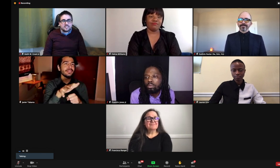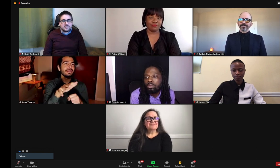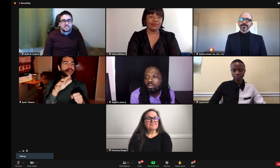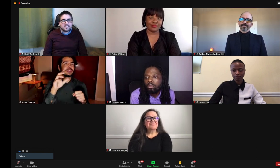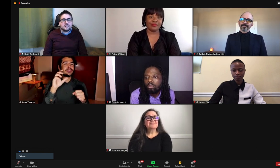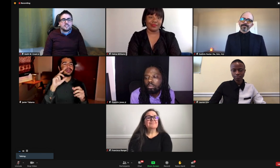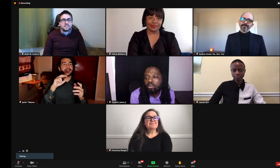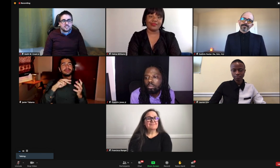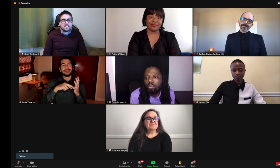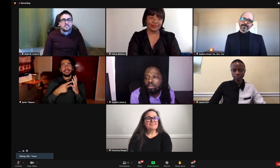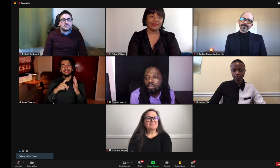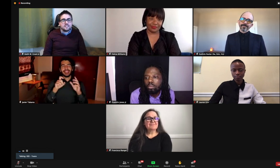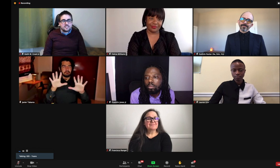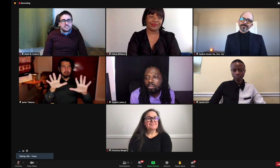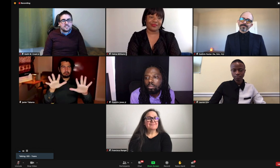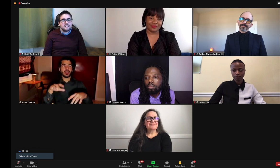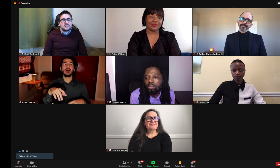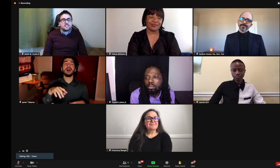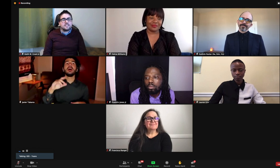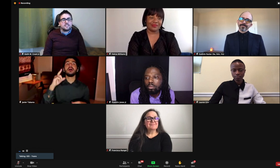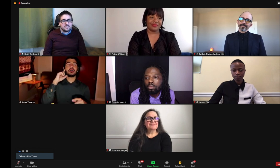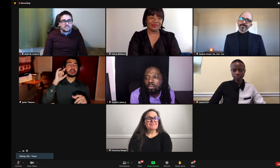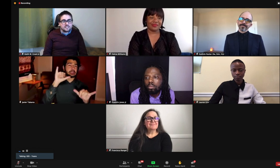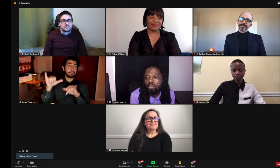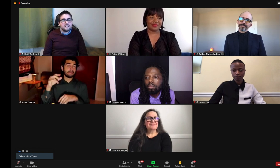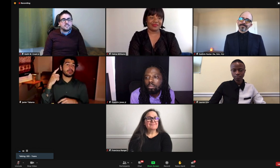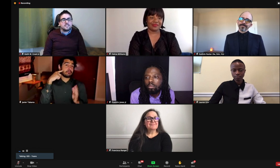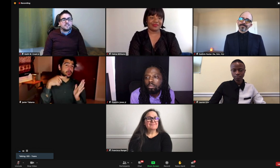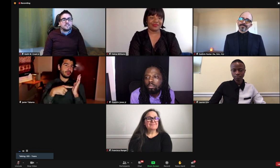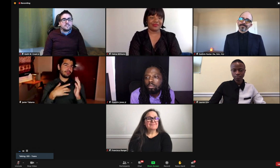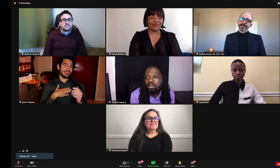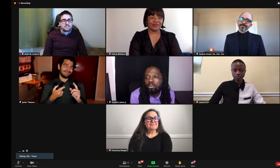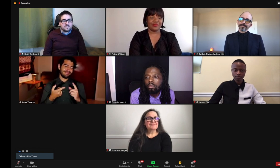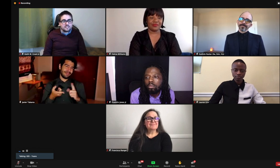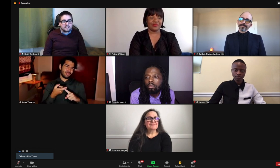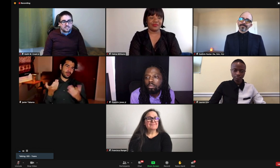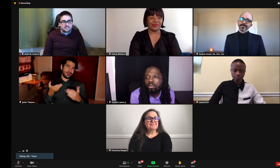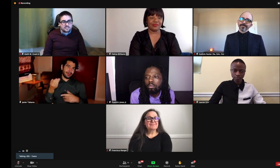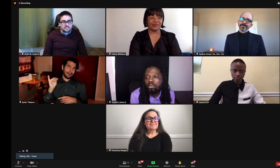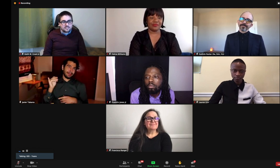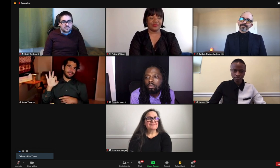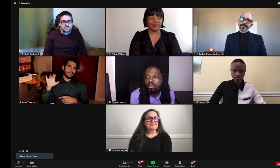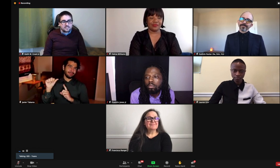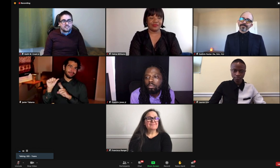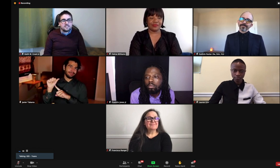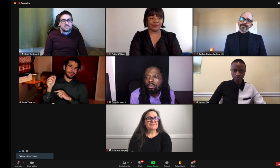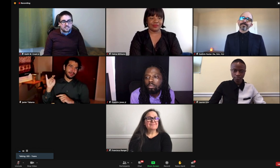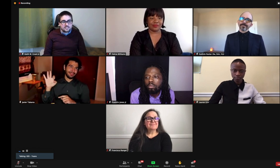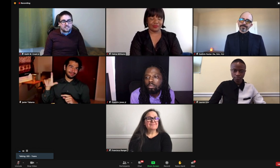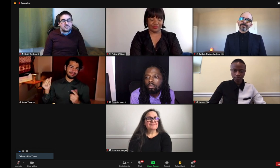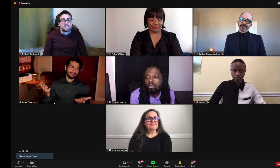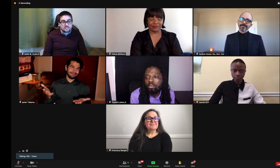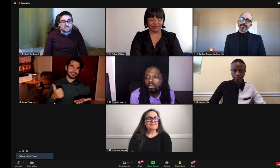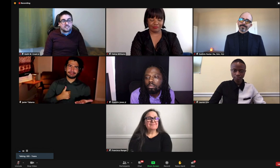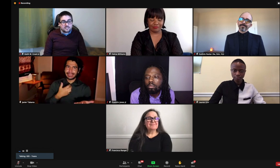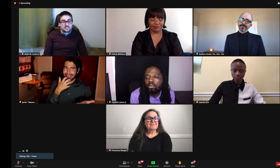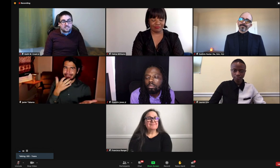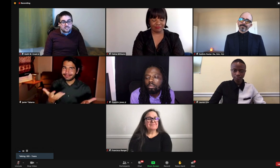So search engine optimization or SEO is something that we can use. For example, here in, you know, Miami, Florida,